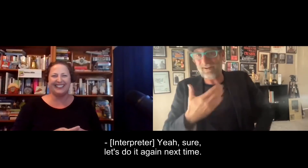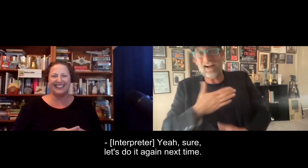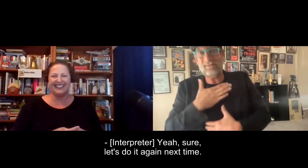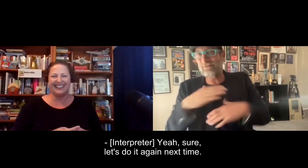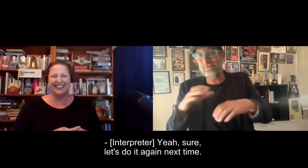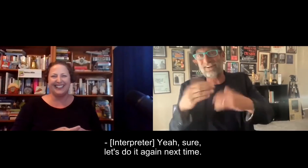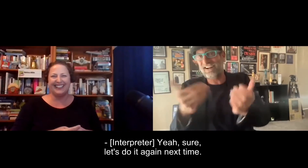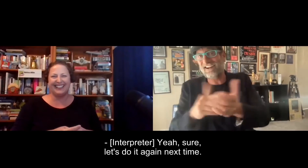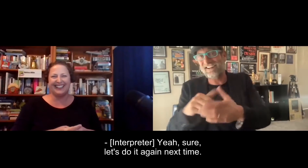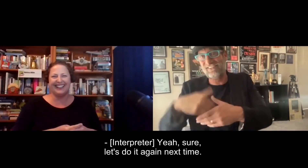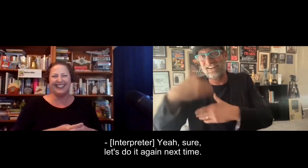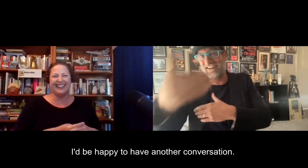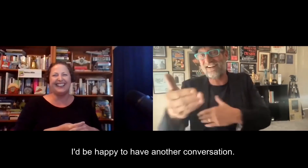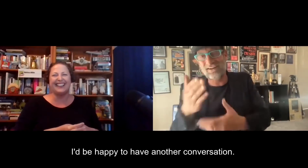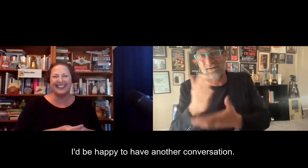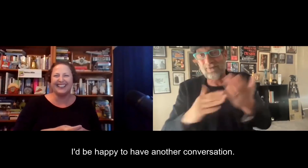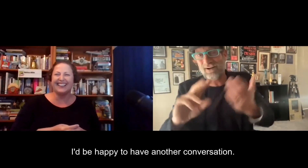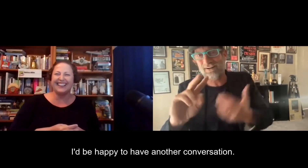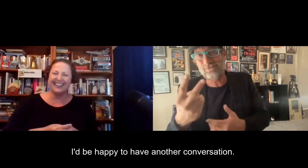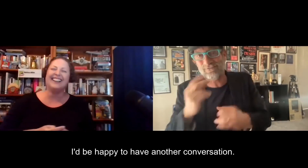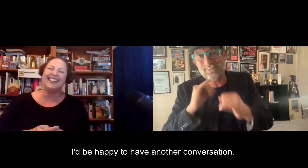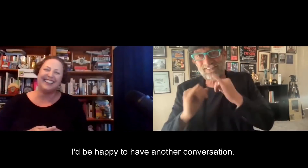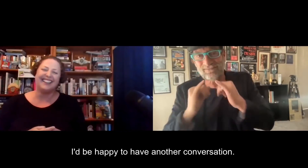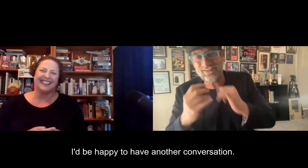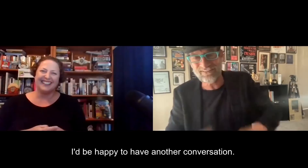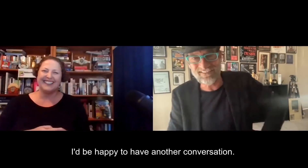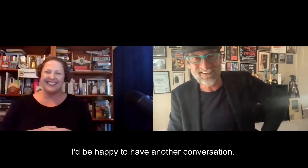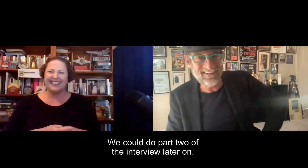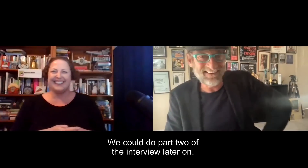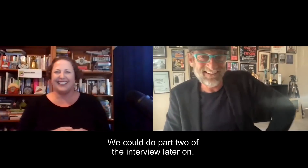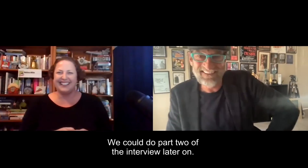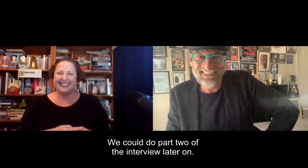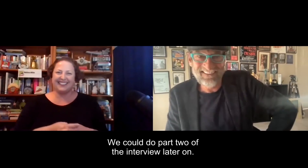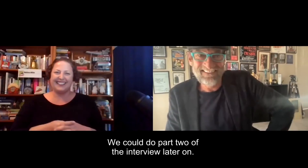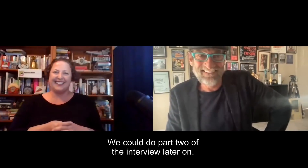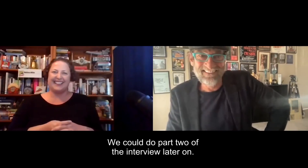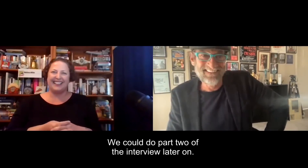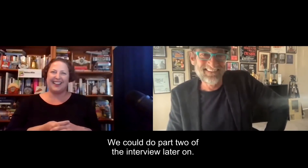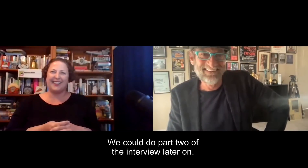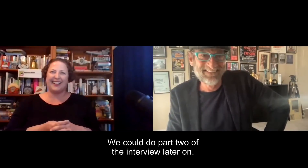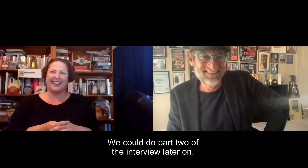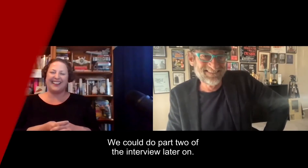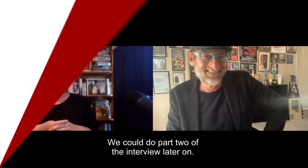sure. Let's do it again next time. I'd be happy to have another conversation. We can do part two of the interview later on.